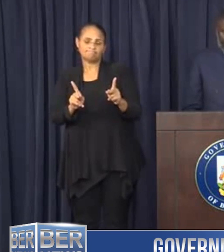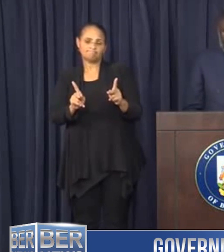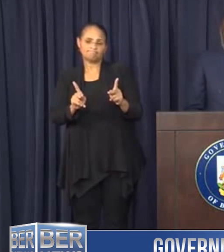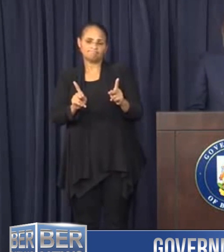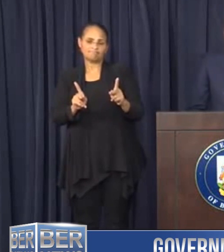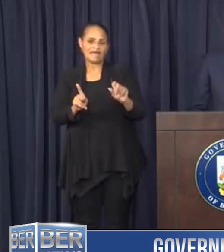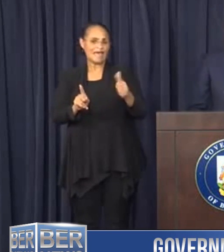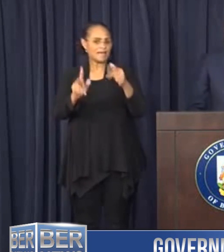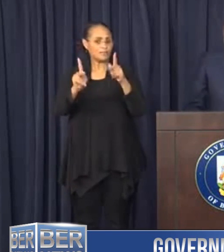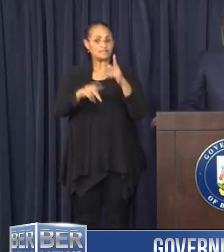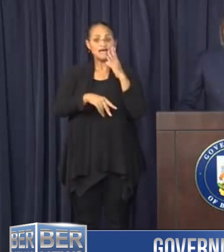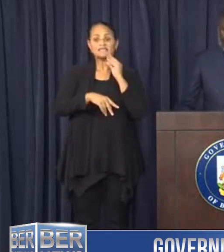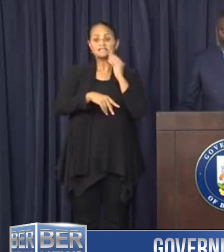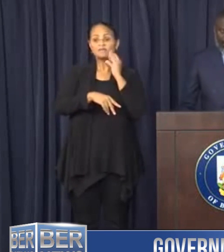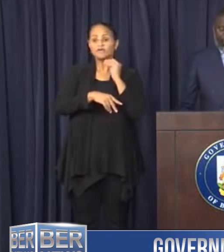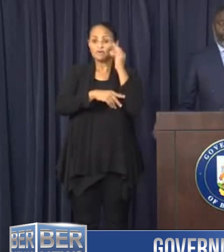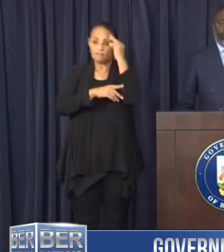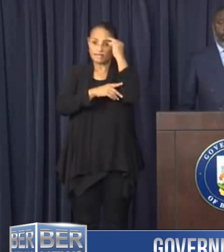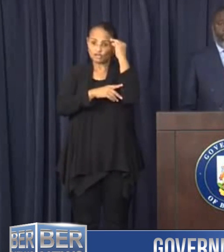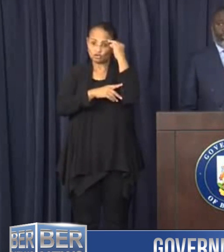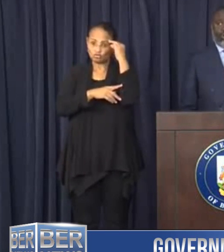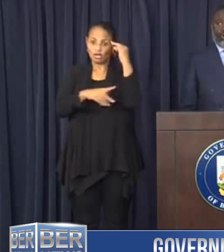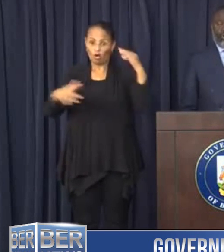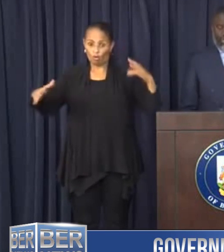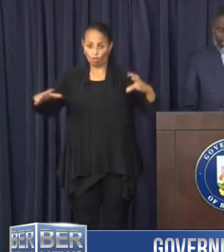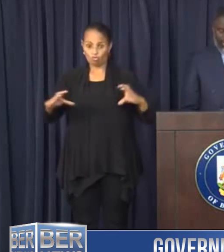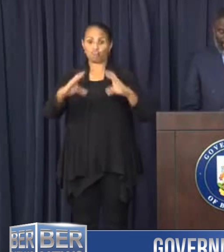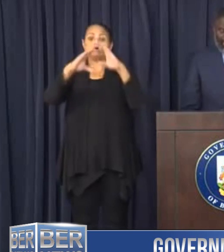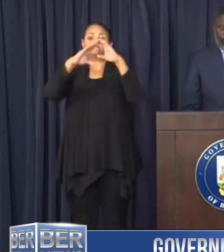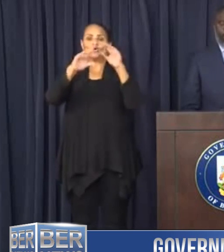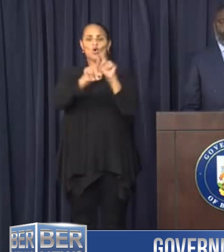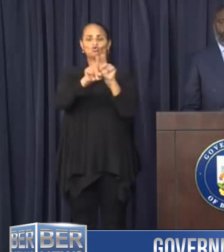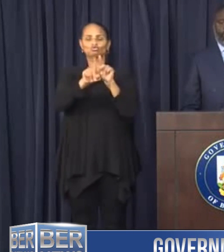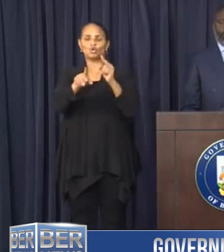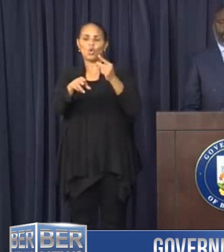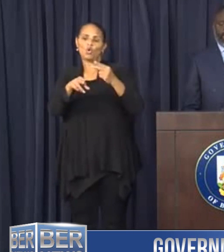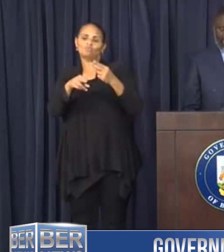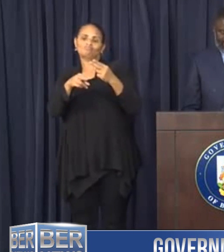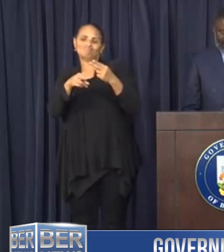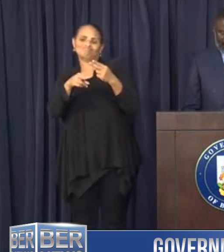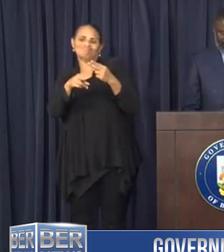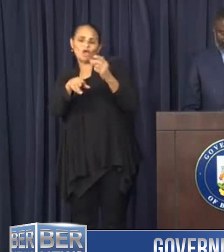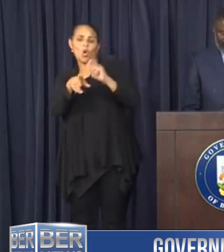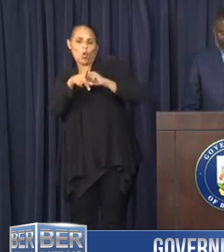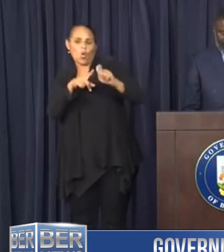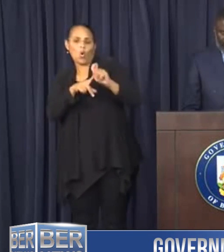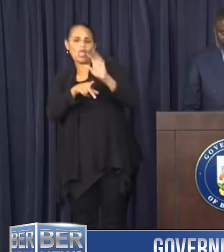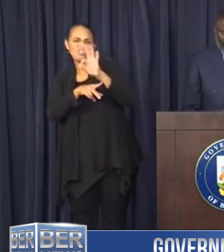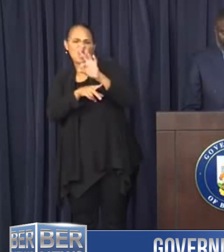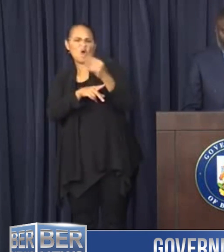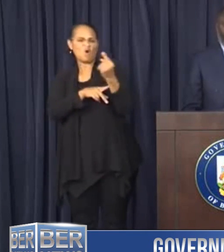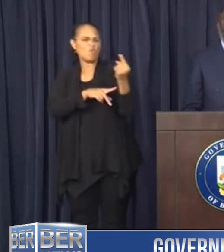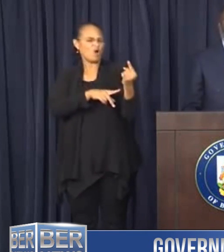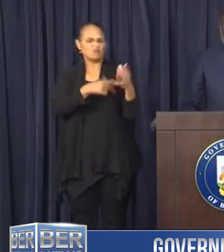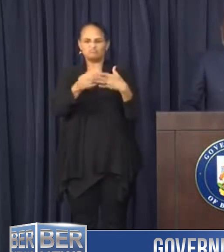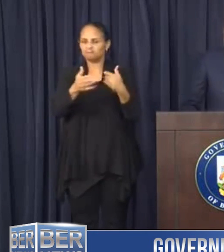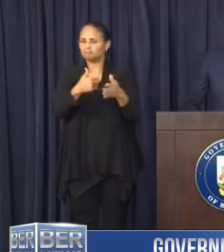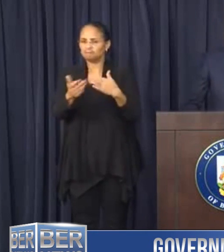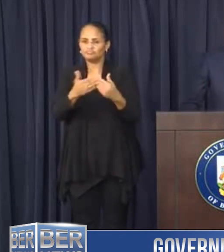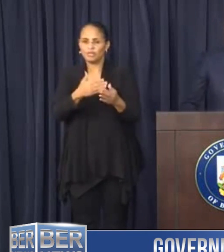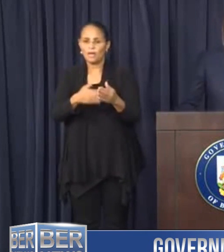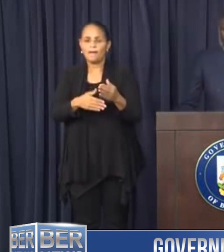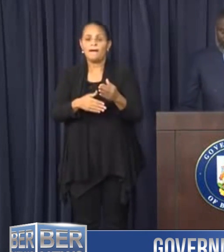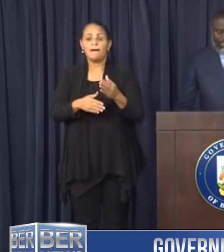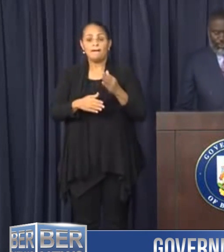Anyone experiencing a mental health crisis should also call 911 at any time. Please stay